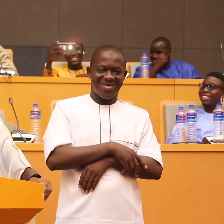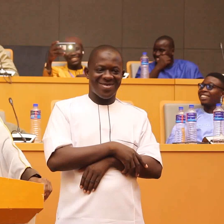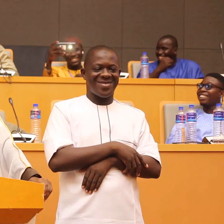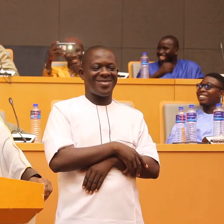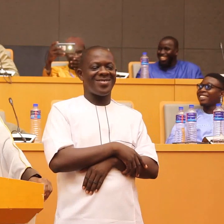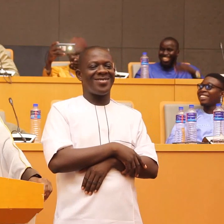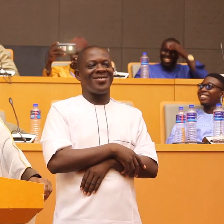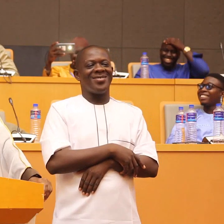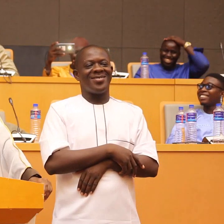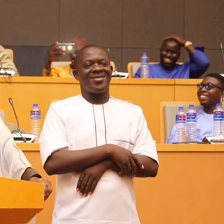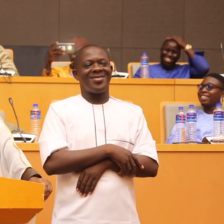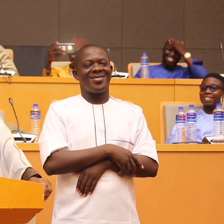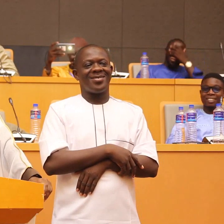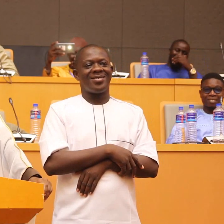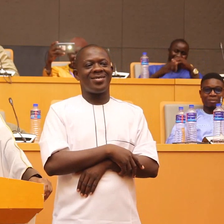masha Allah